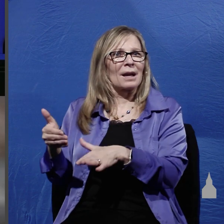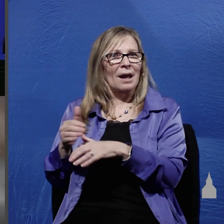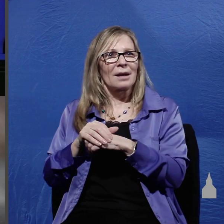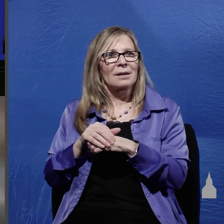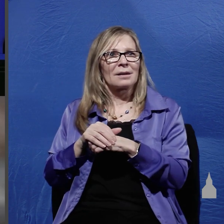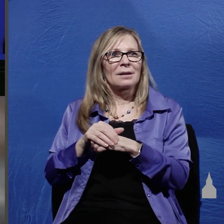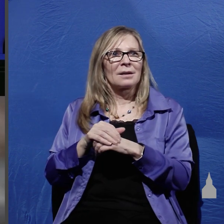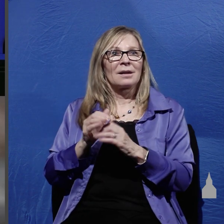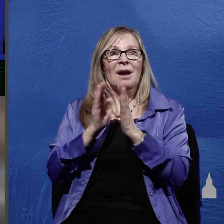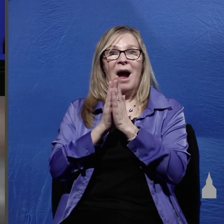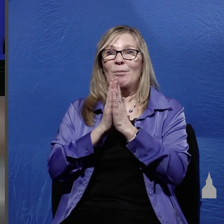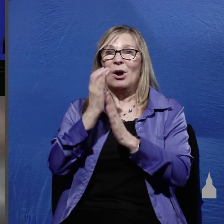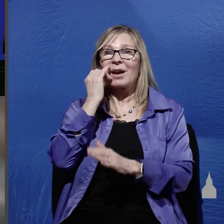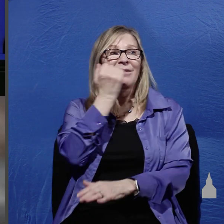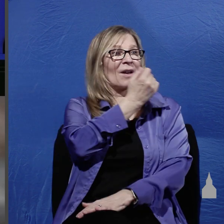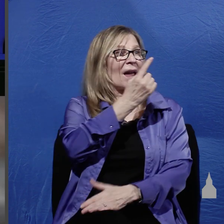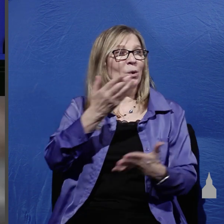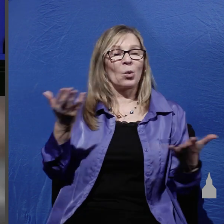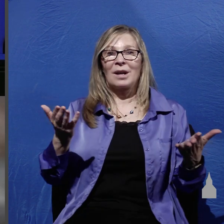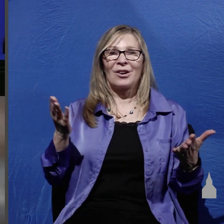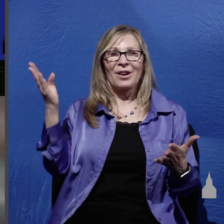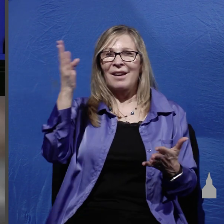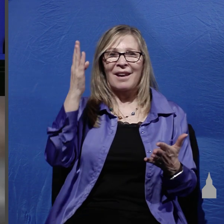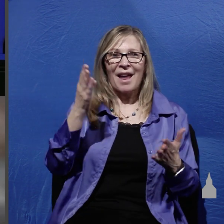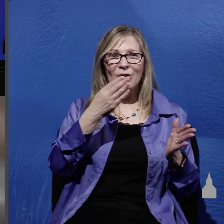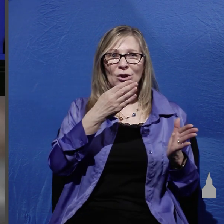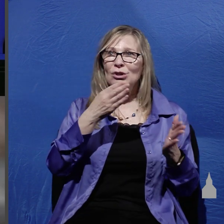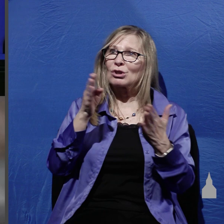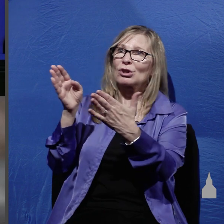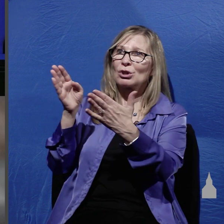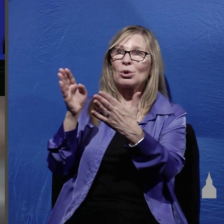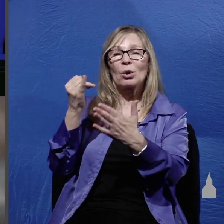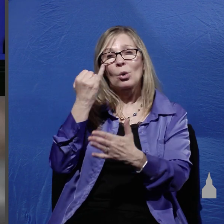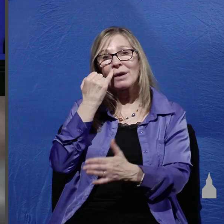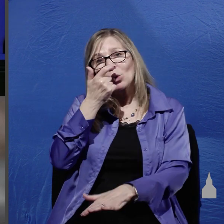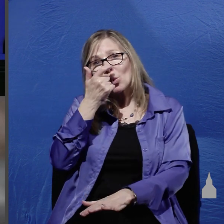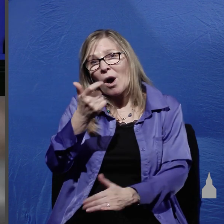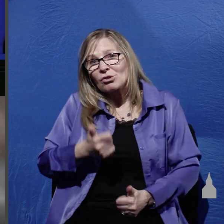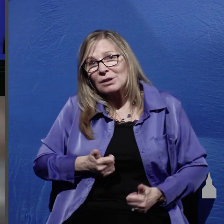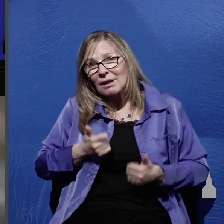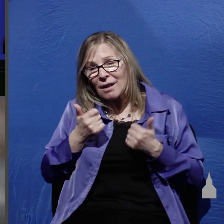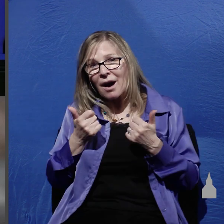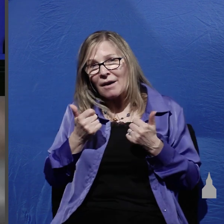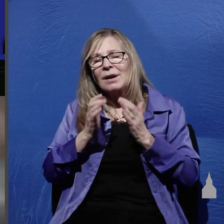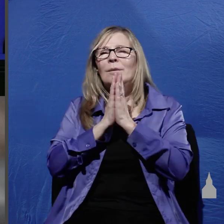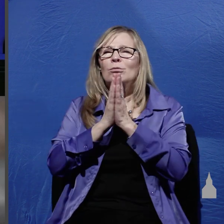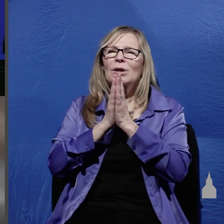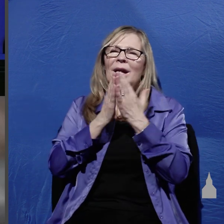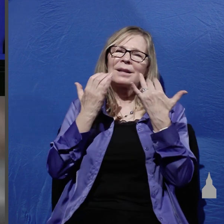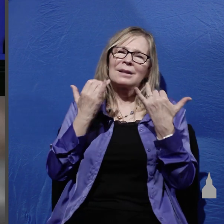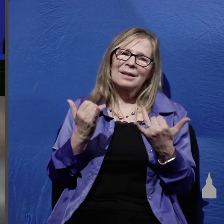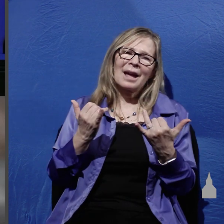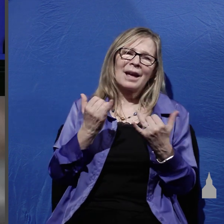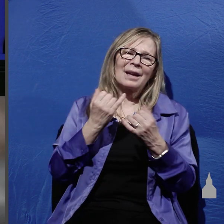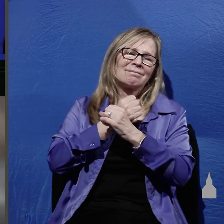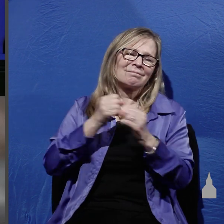turned to you for salvation or perhaps people watching by live stream I pray that today might be the day of their salvation that you